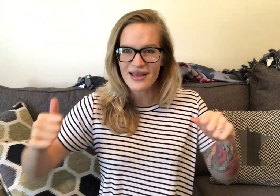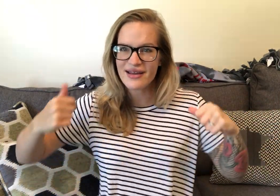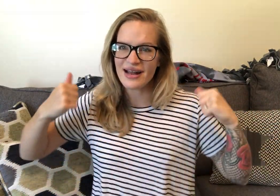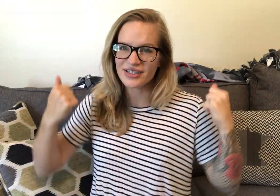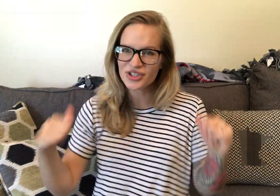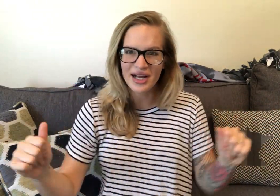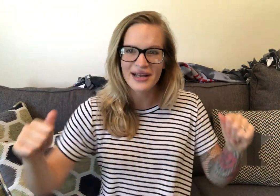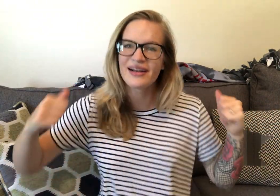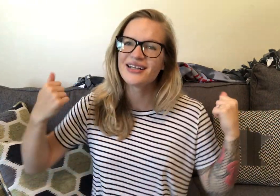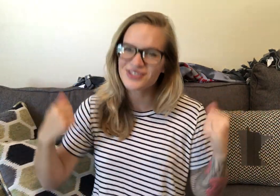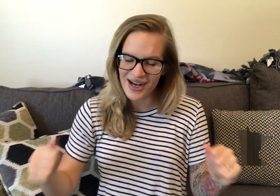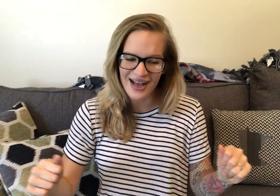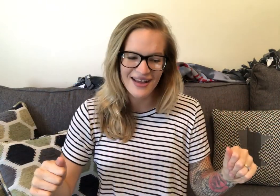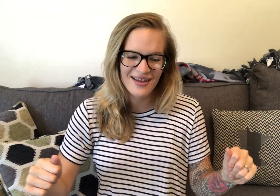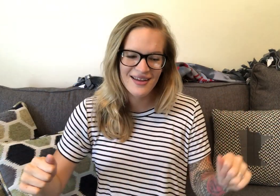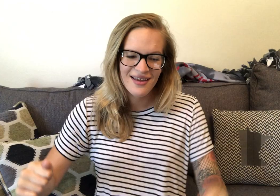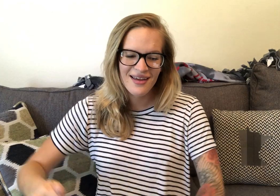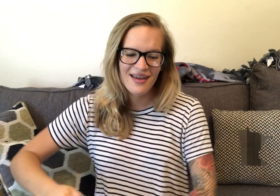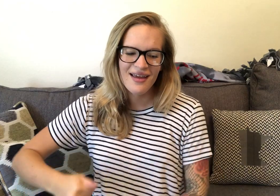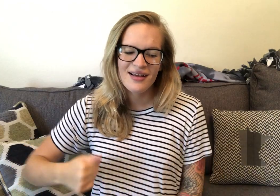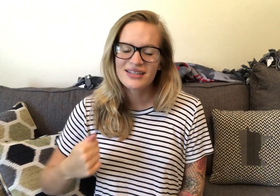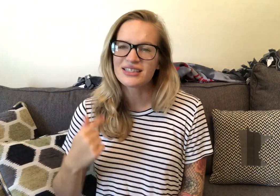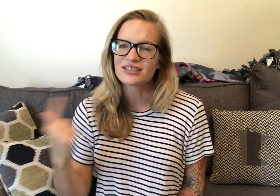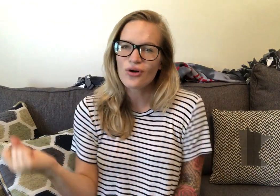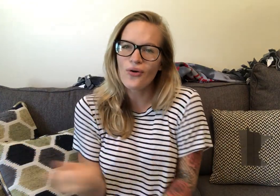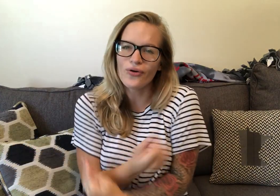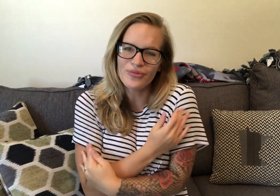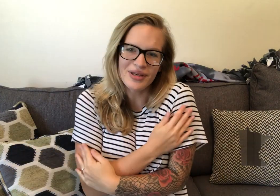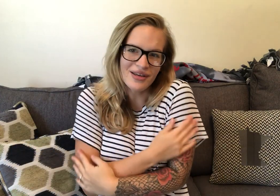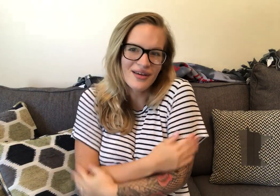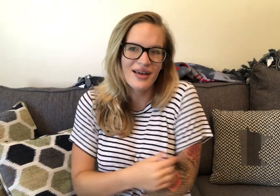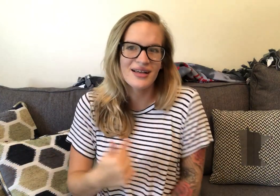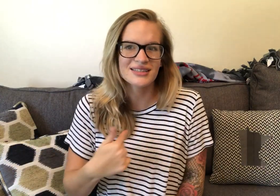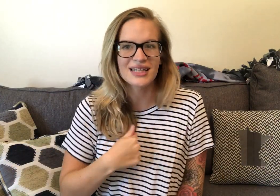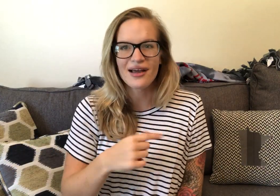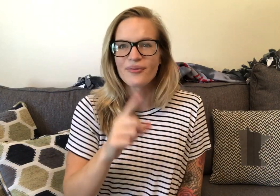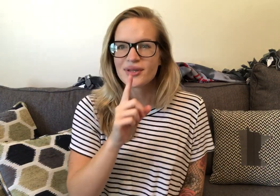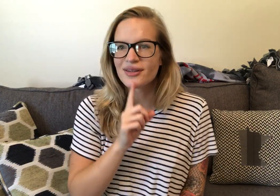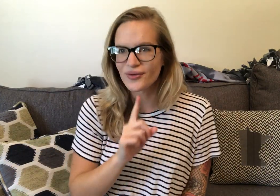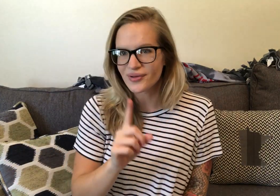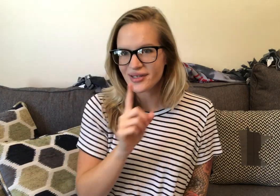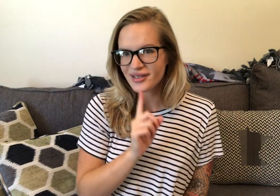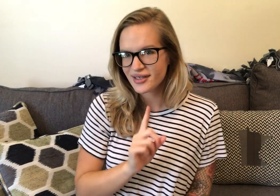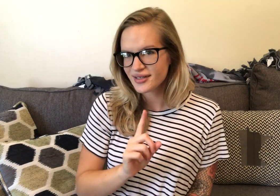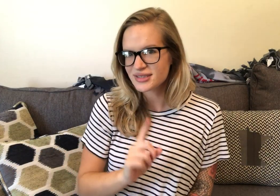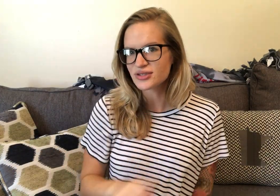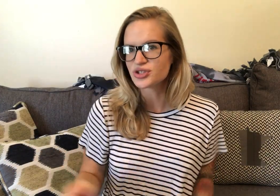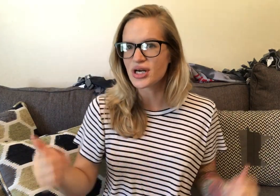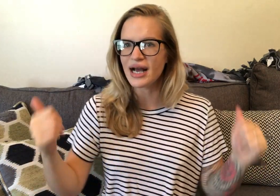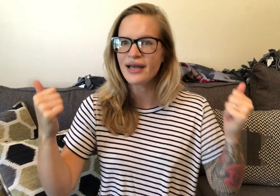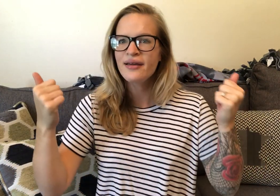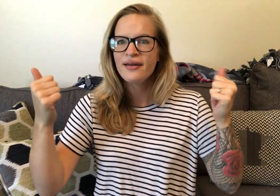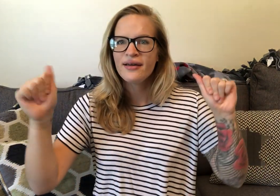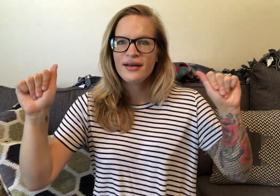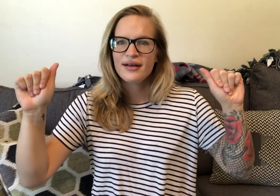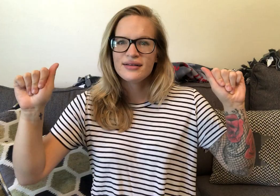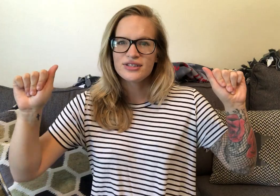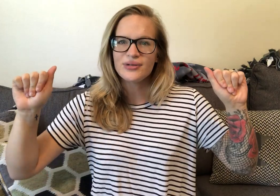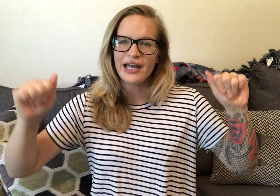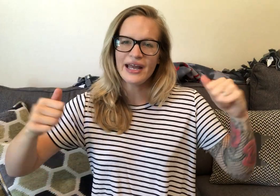and I try and I try. Just hold me because I'm lonely. So try two A